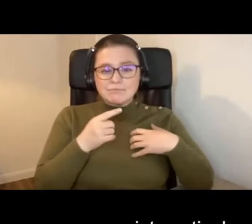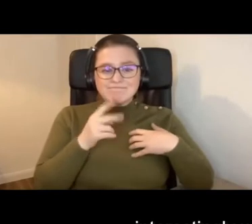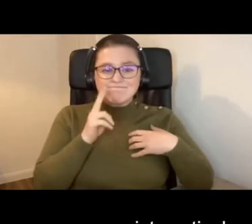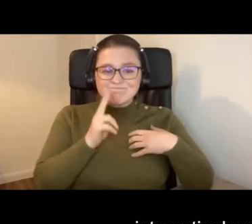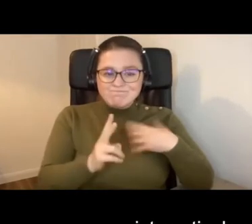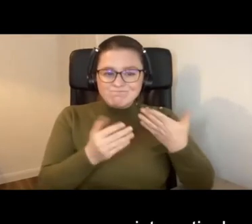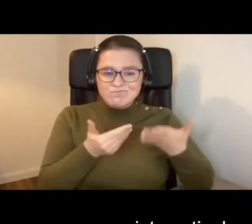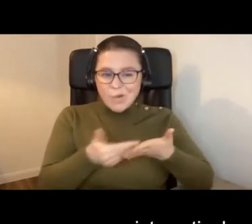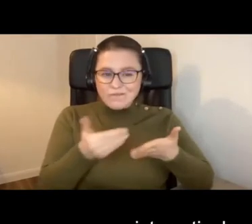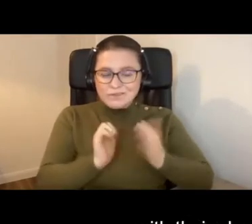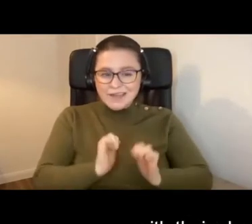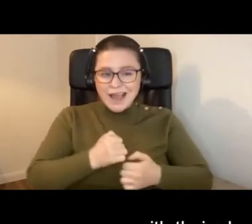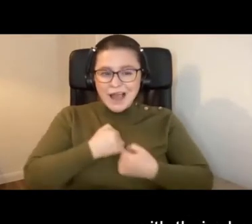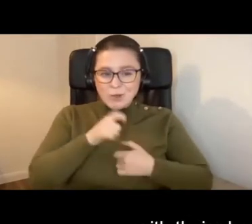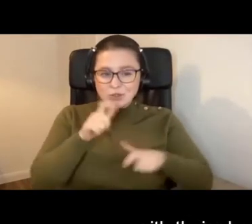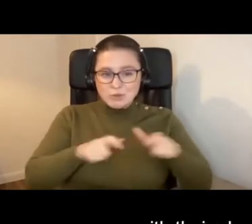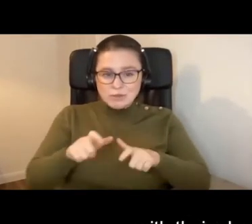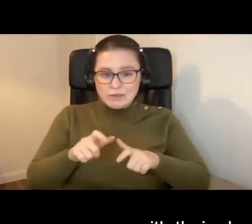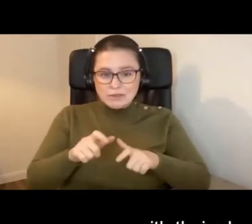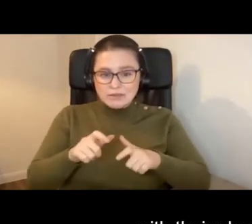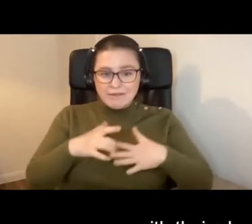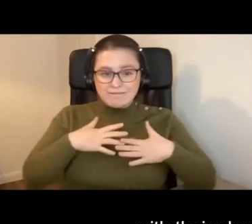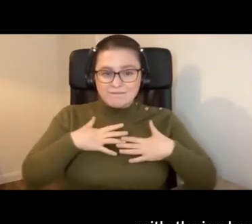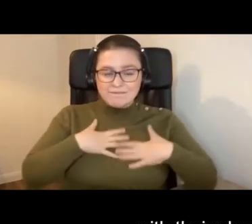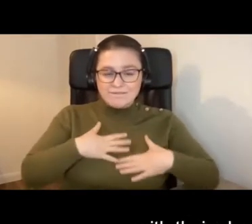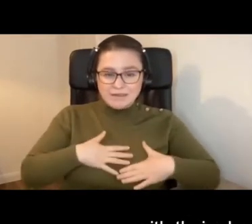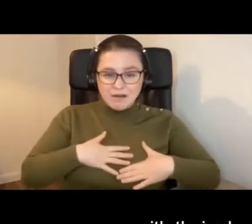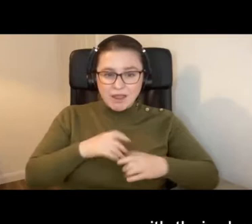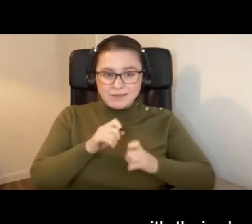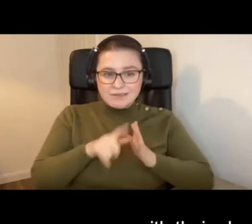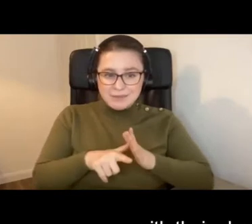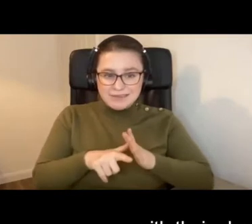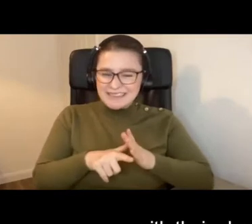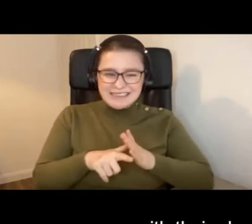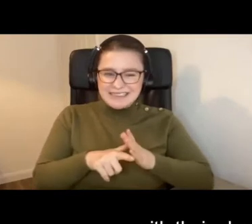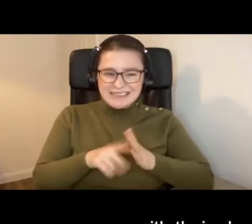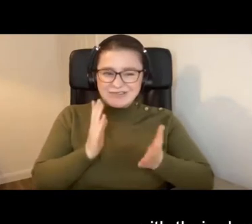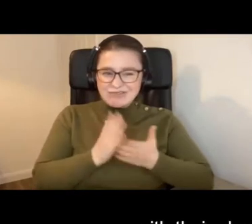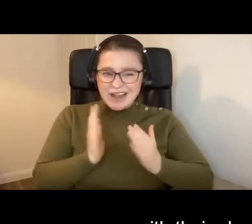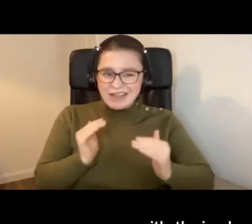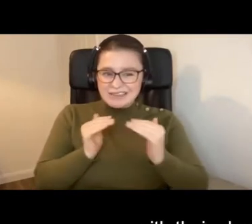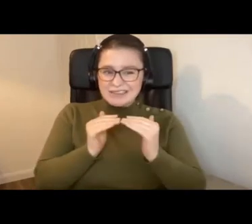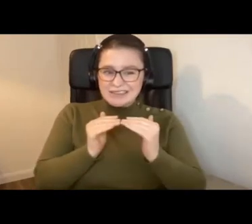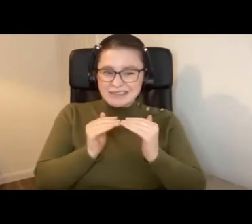that our students, their physical disabilities are not really catered for.